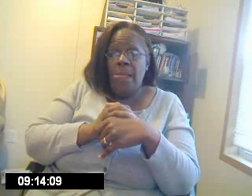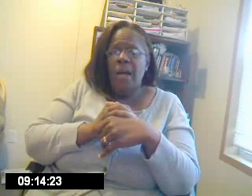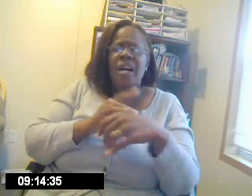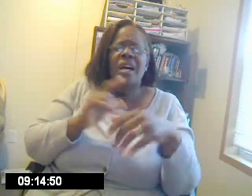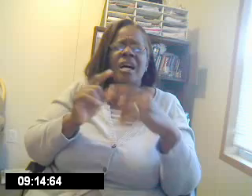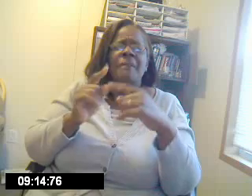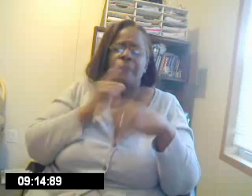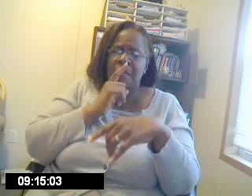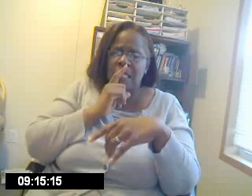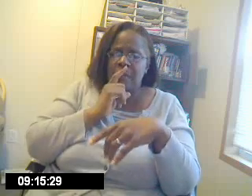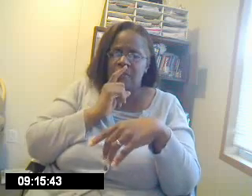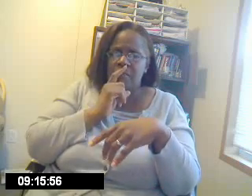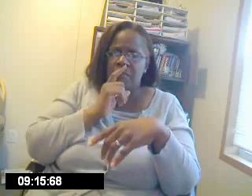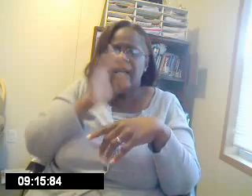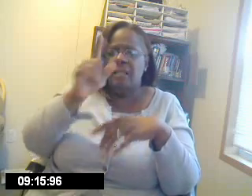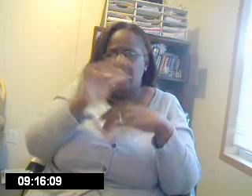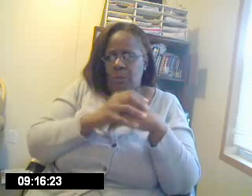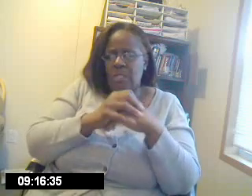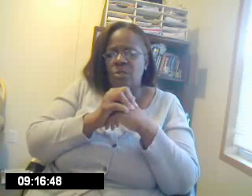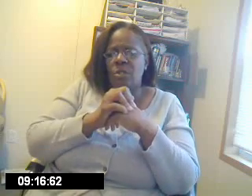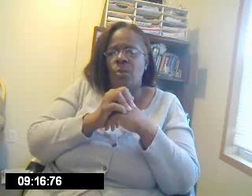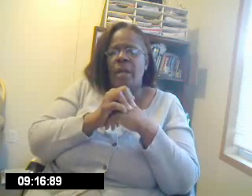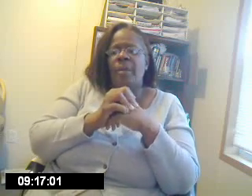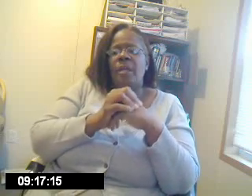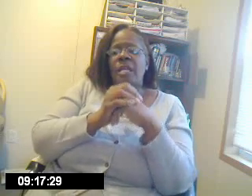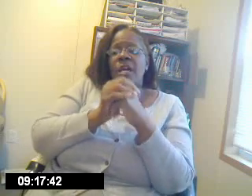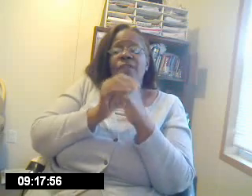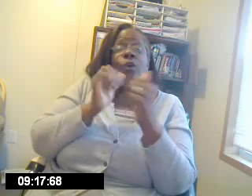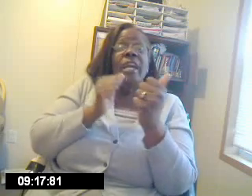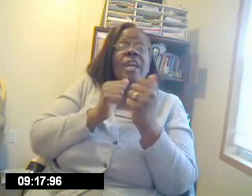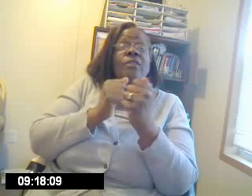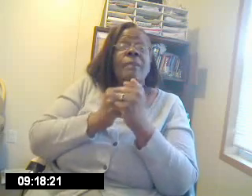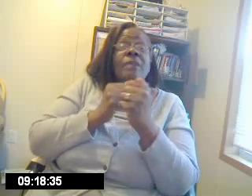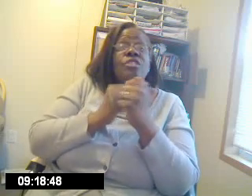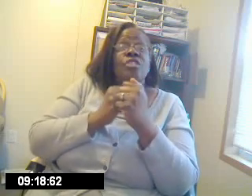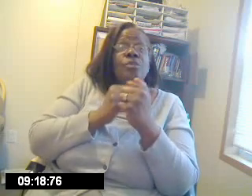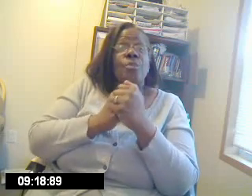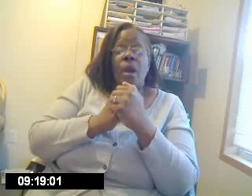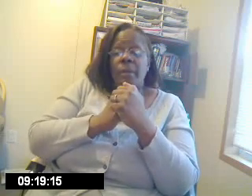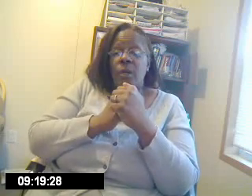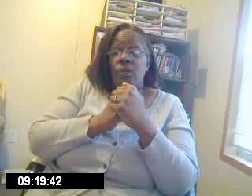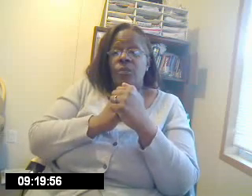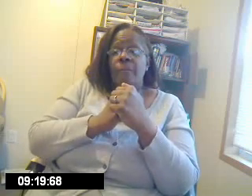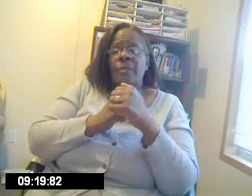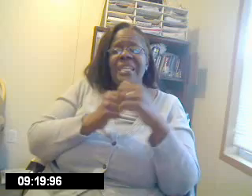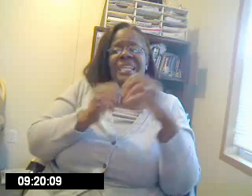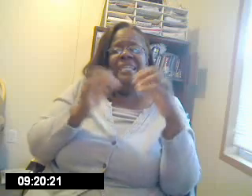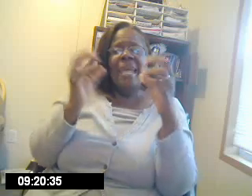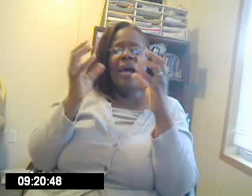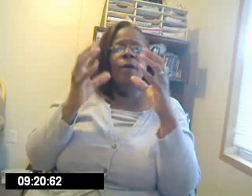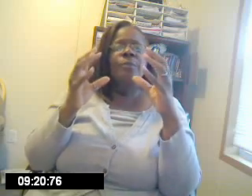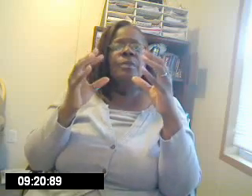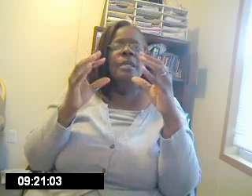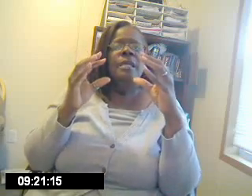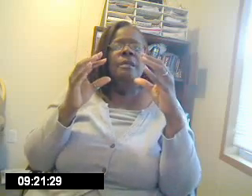Um. Let see. Yeah. Yeah. Let's go to the choir part. For every mountain you brought me over. Now. Now.